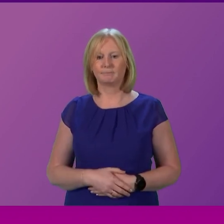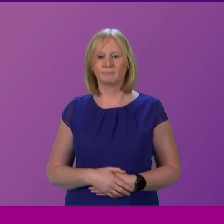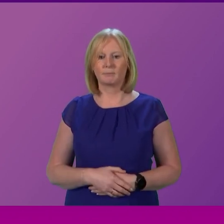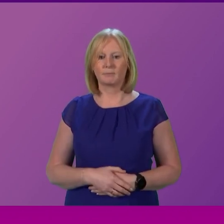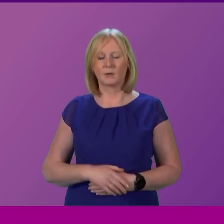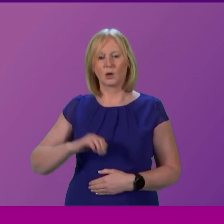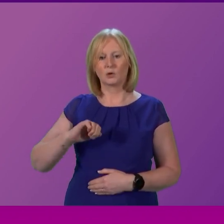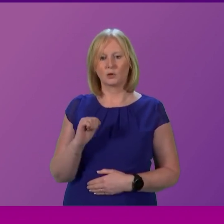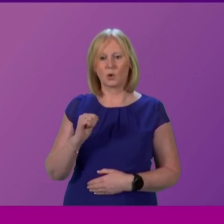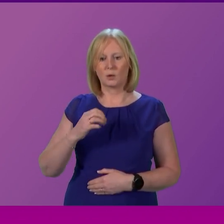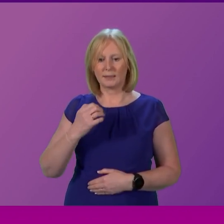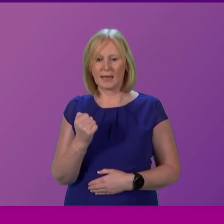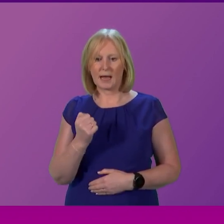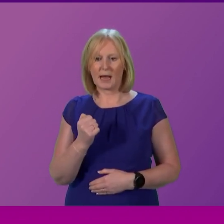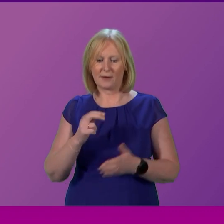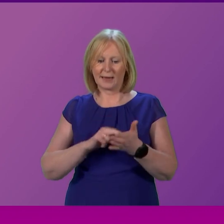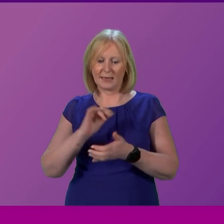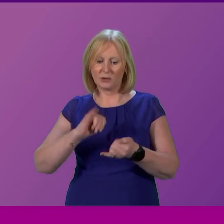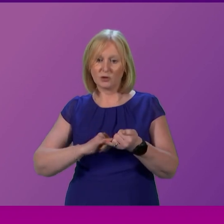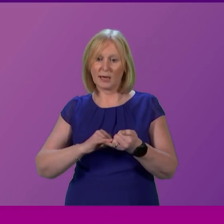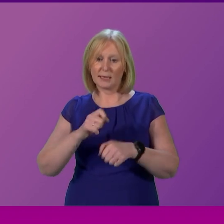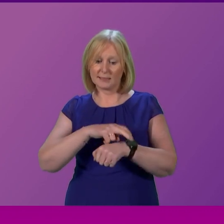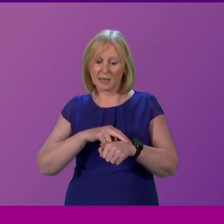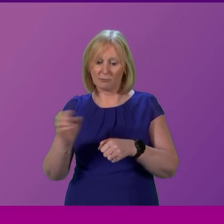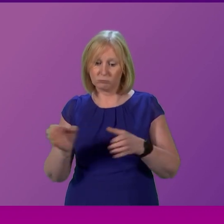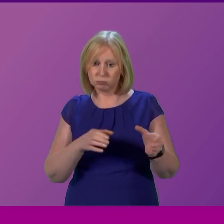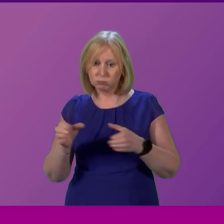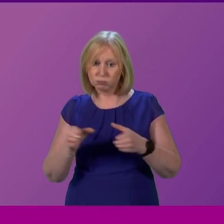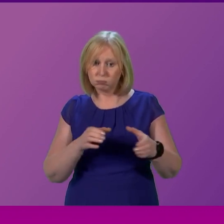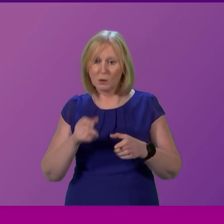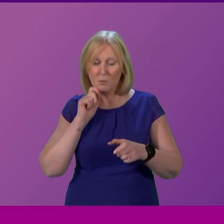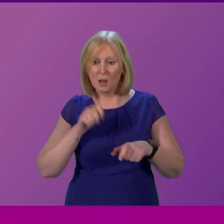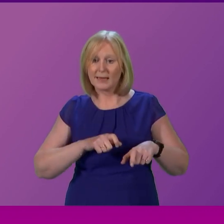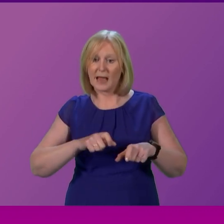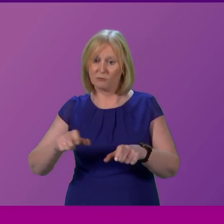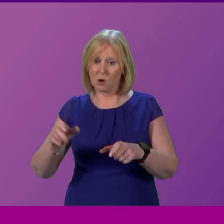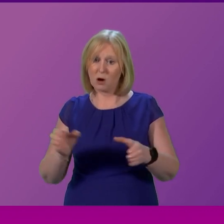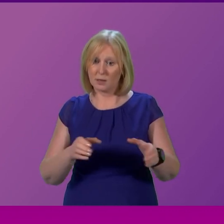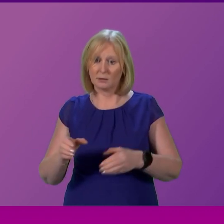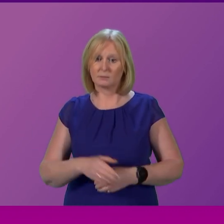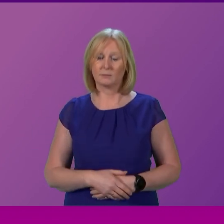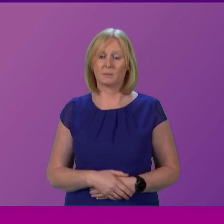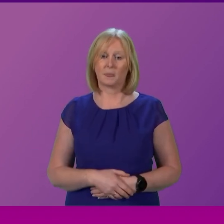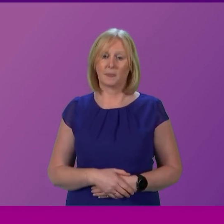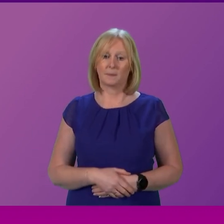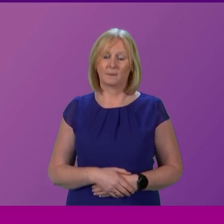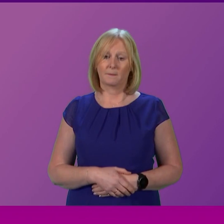record numbers of NHS staff and we're recruiting more staff as part of our winter plan. However, it's very clear that far too many